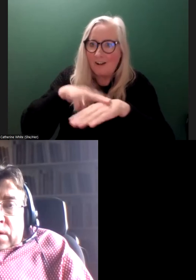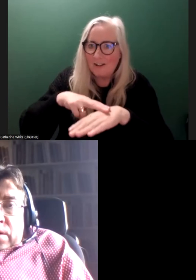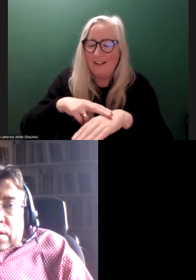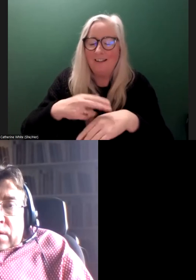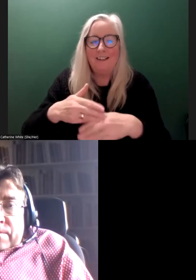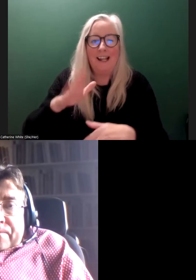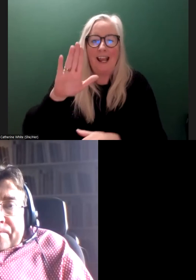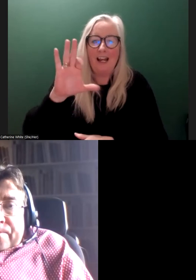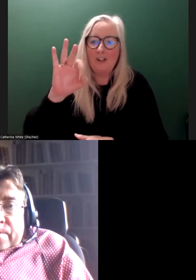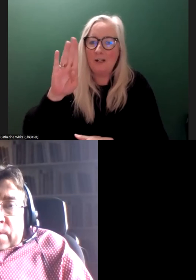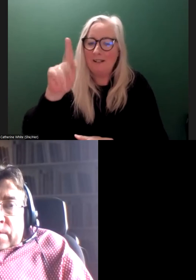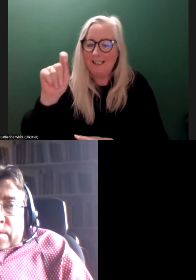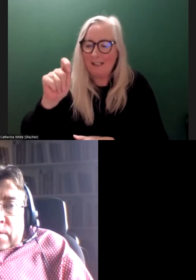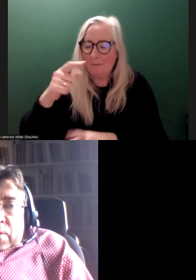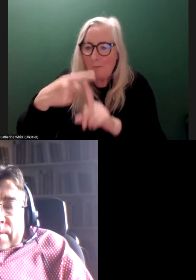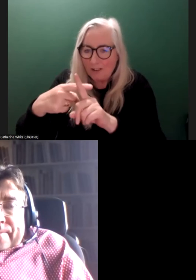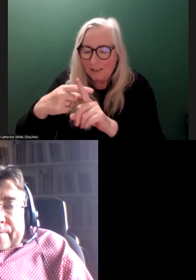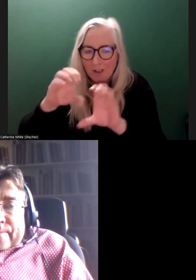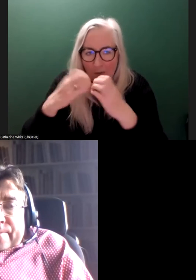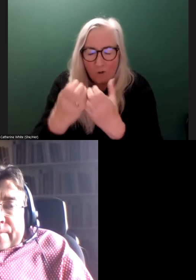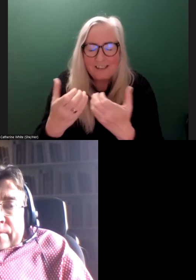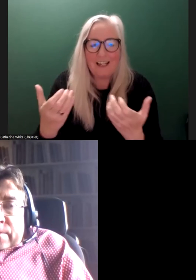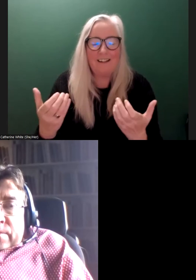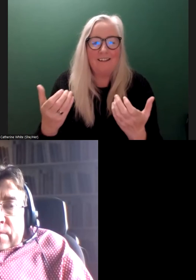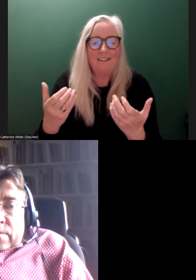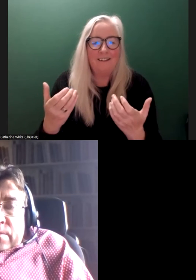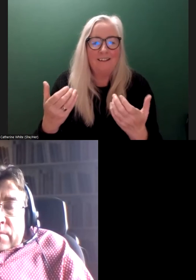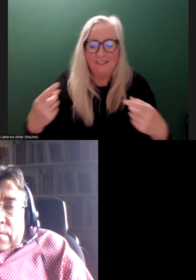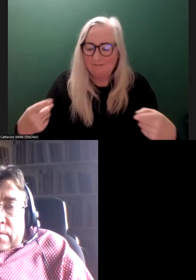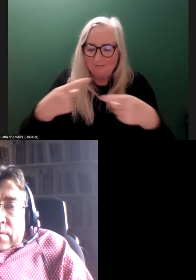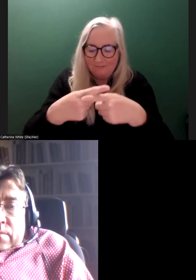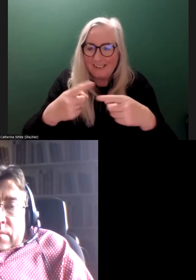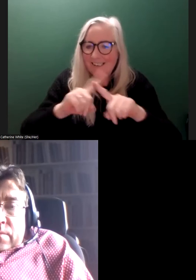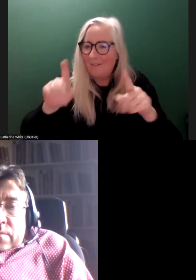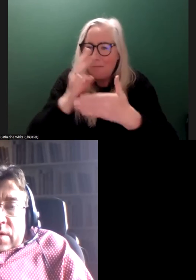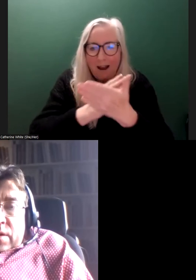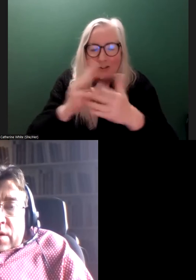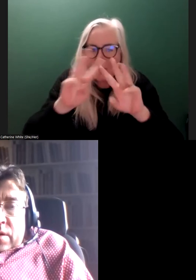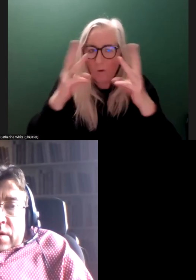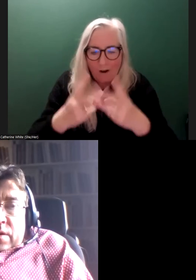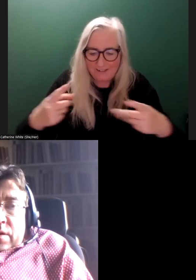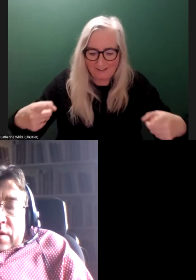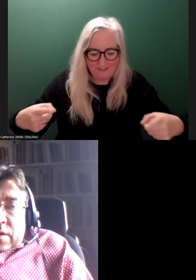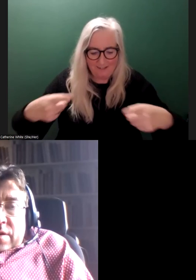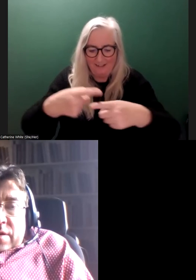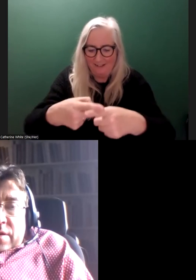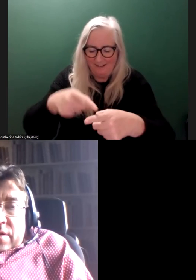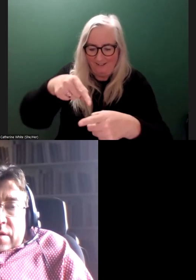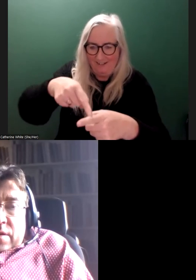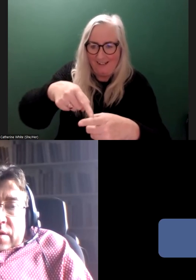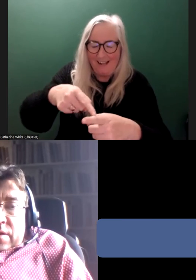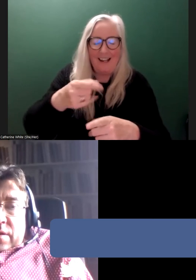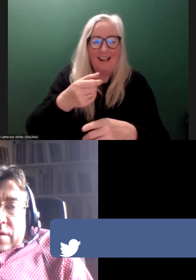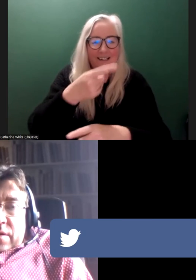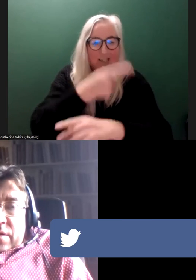LGBT plus community, different, you know, different parts of the world. It's key. And I did find that. I talked